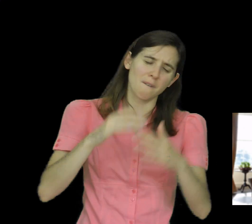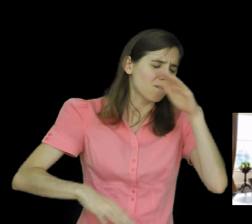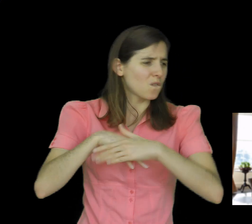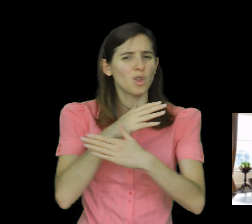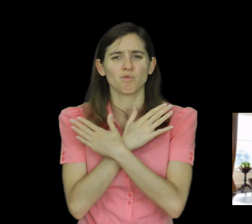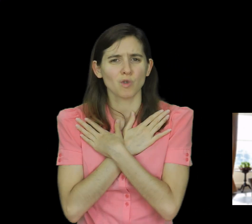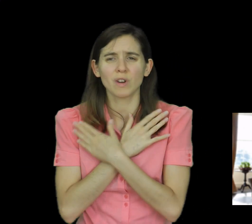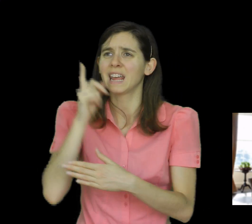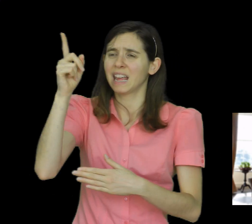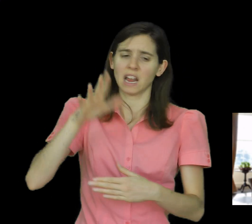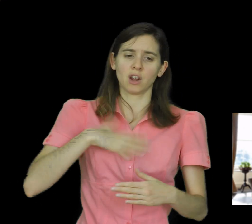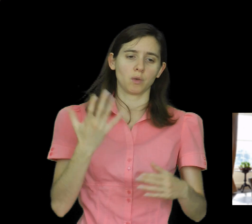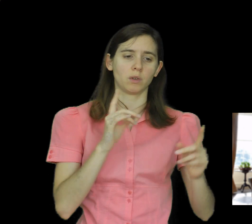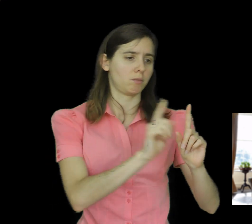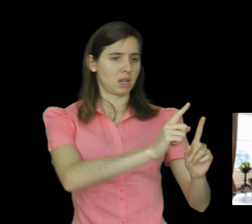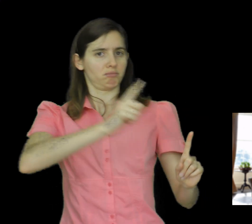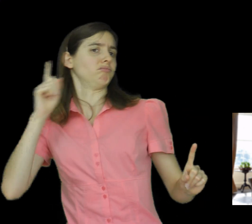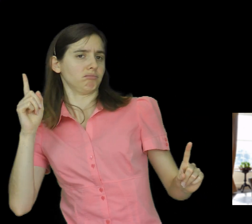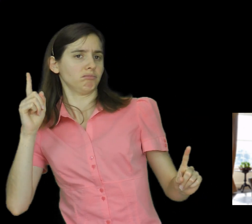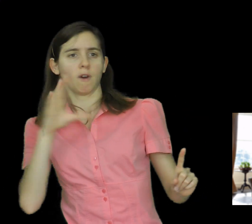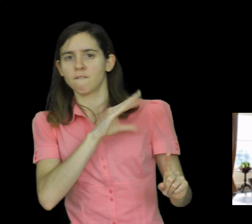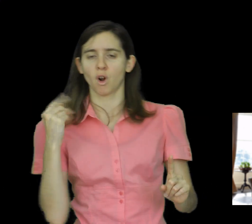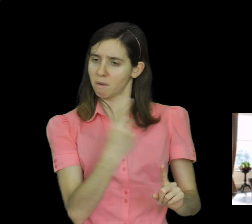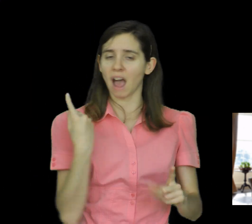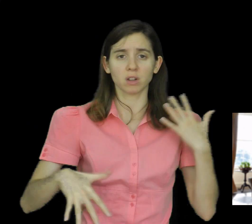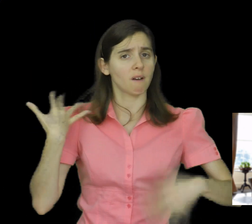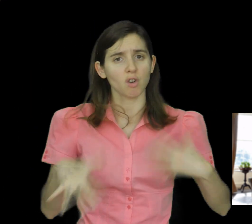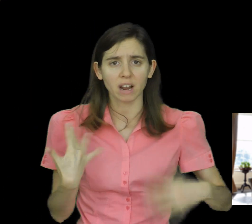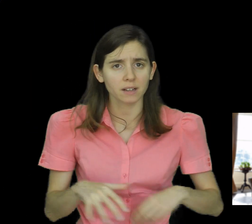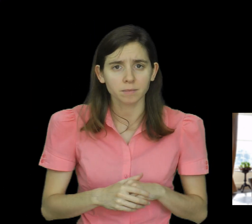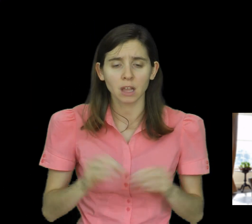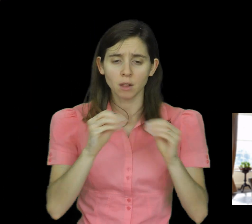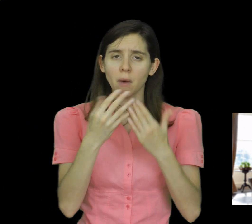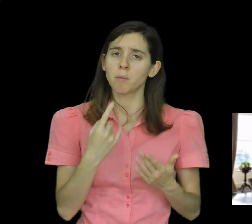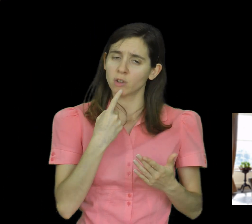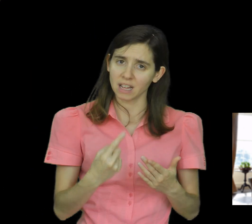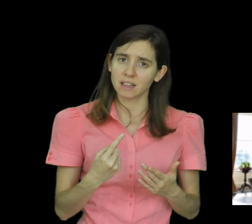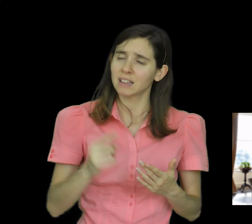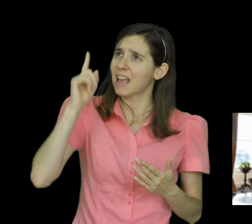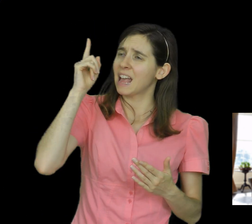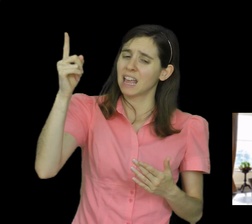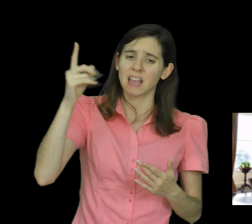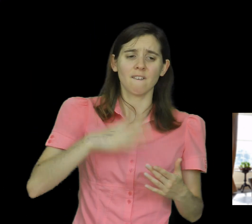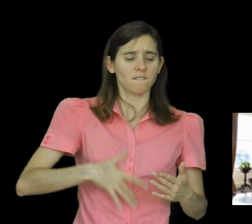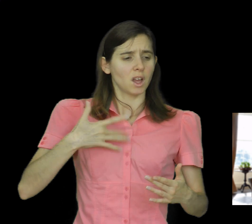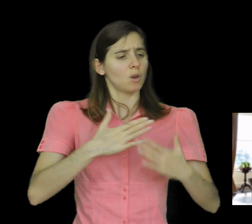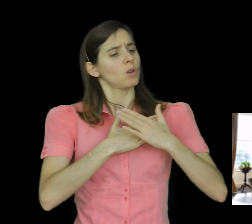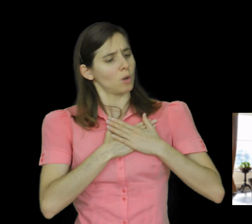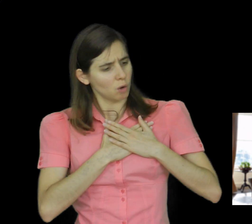isolated or insulated from our suffering. According to the Bible, he is touched with the feeling of our